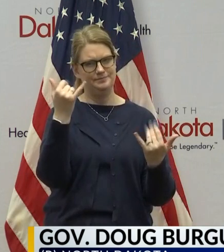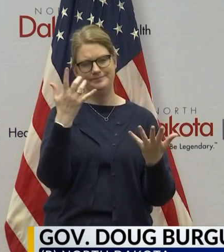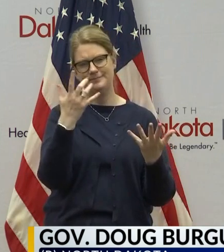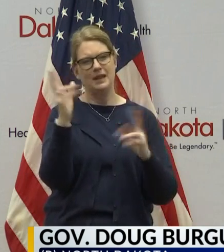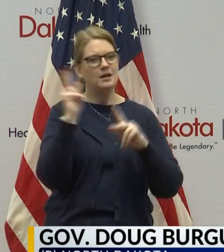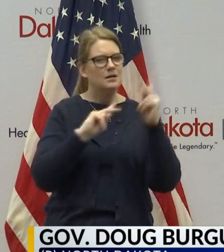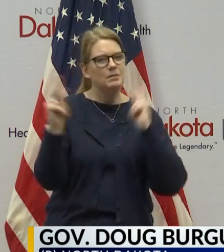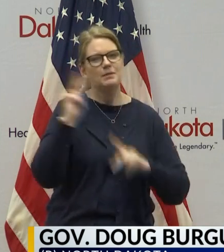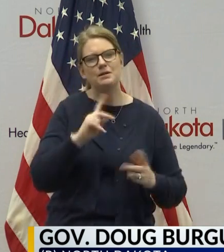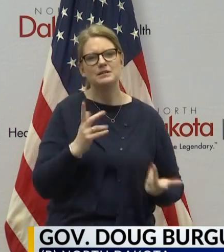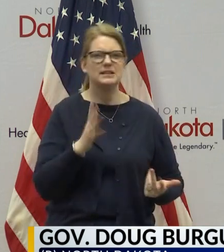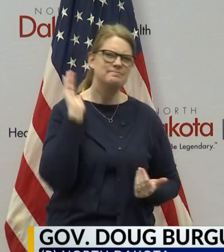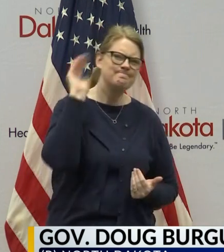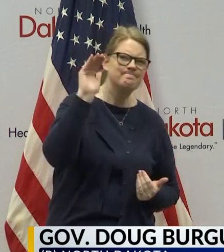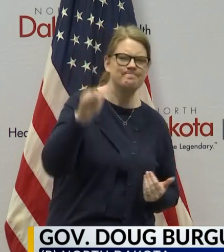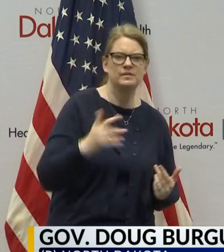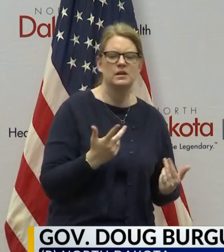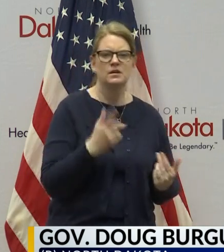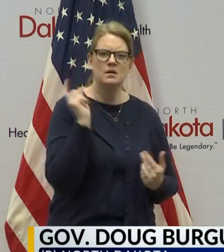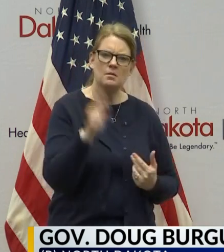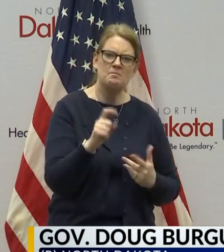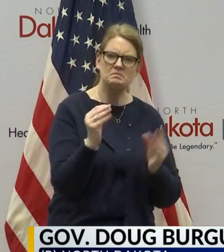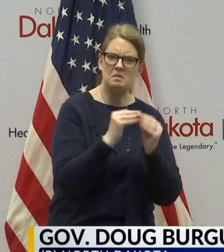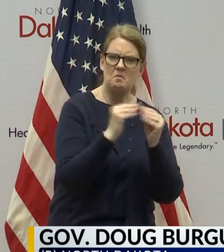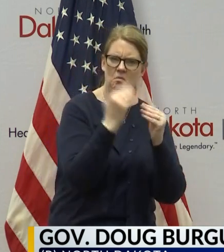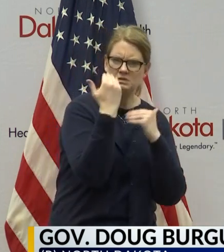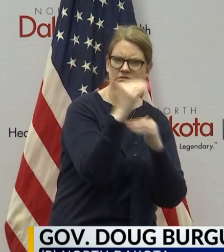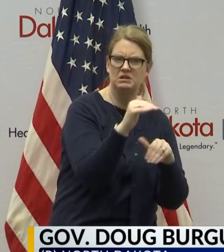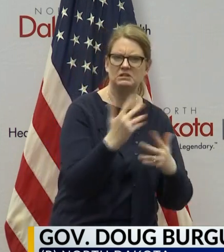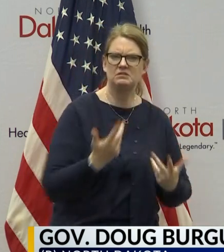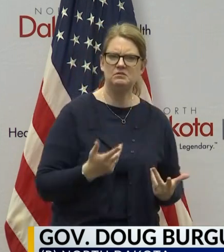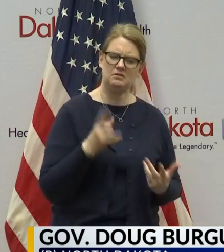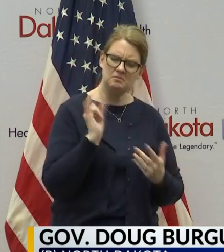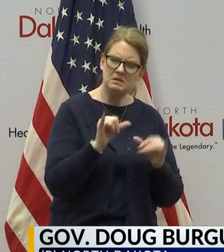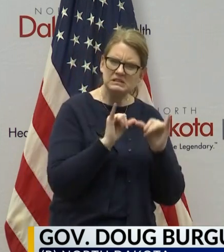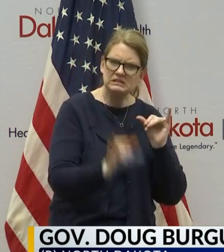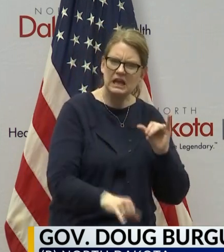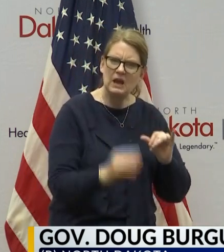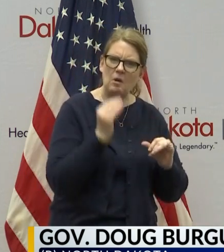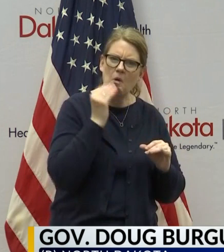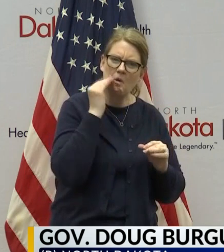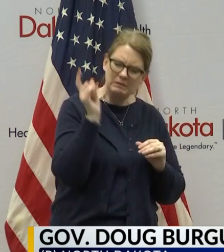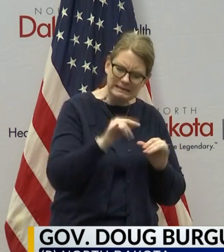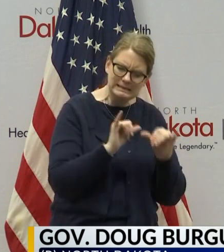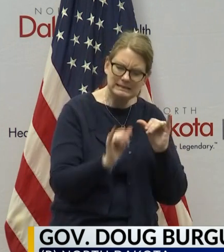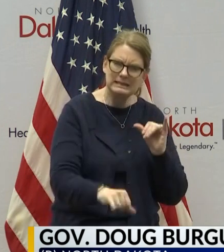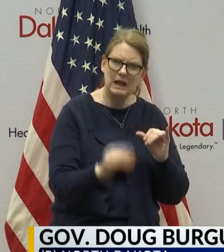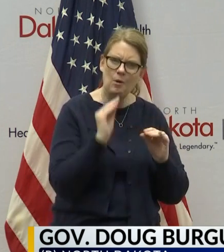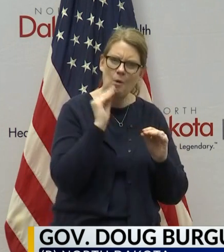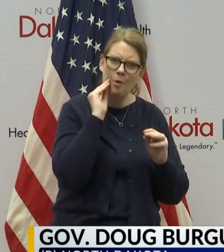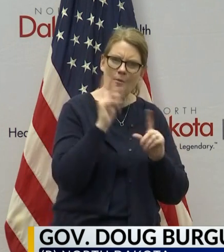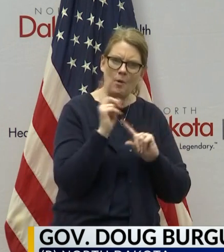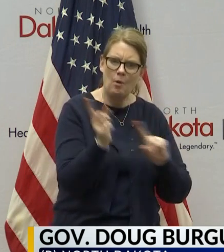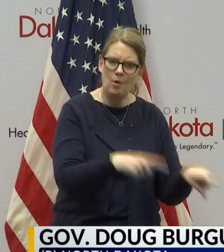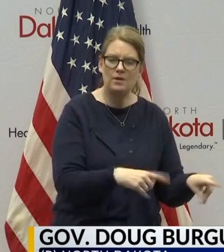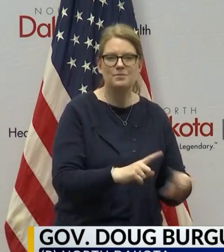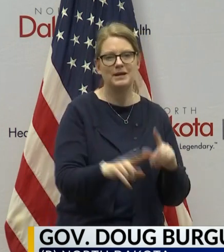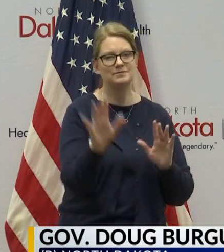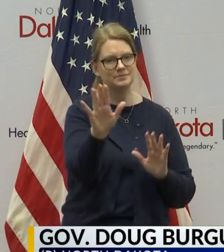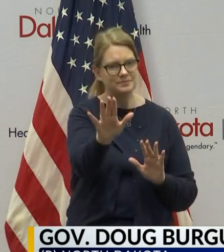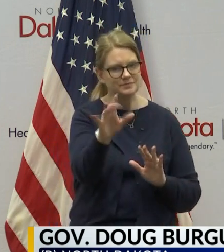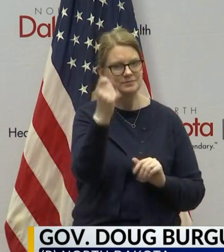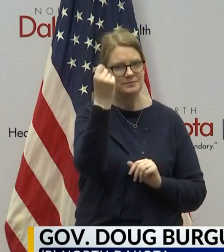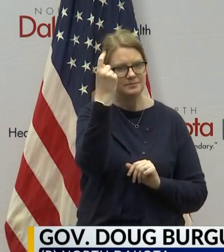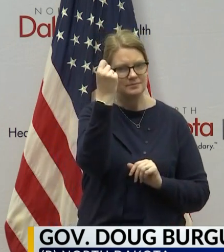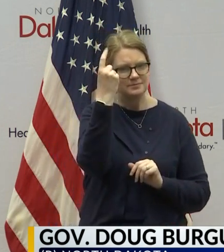us to be more restrictive in our guidelines or in our mandates, and one of the key things we want to make sure we're